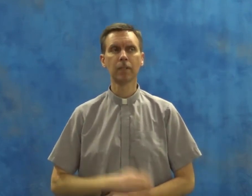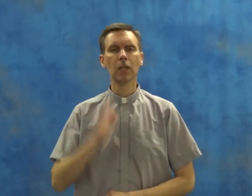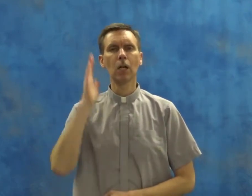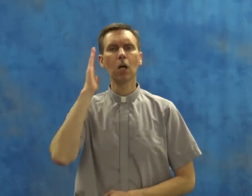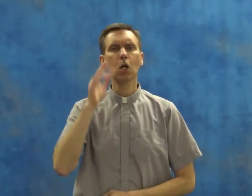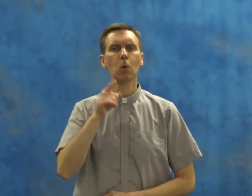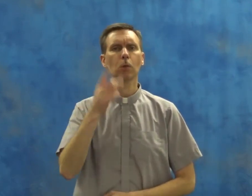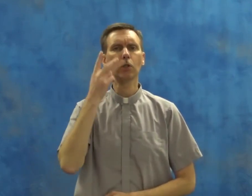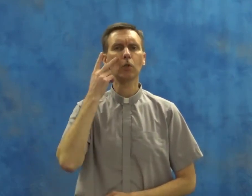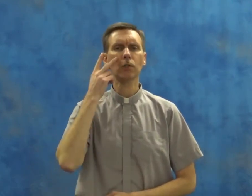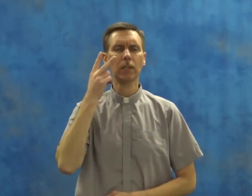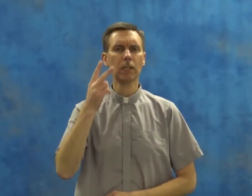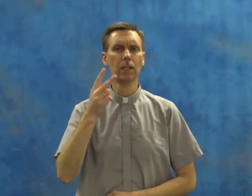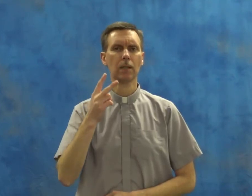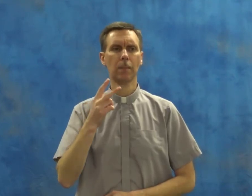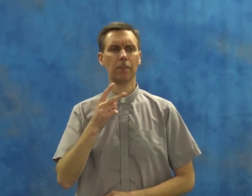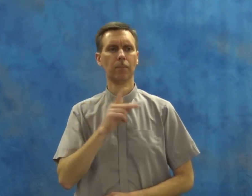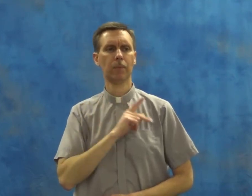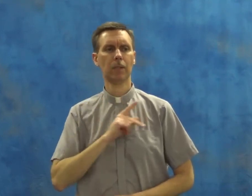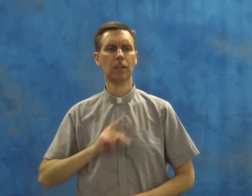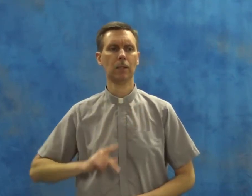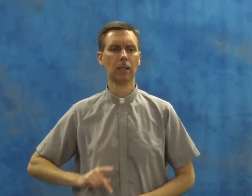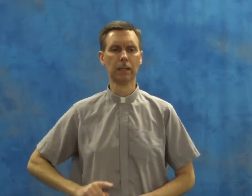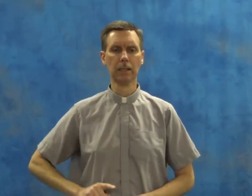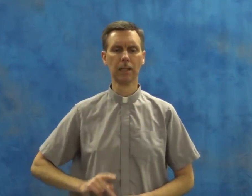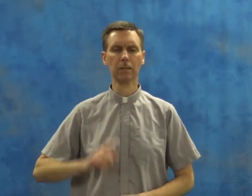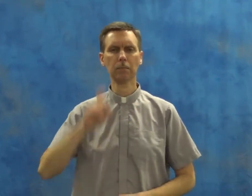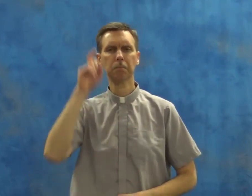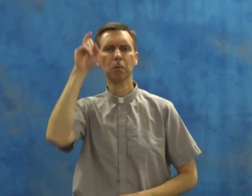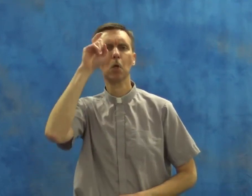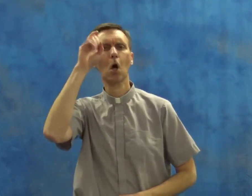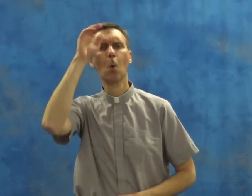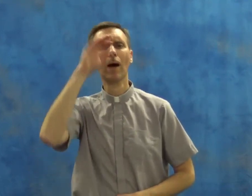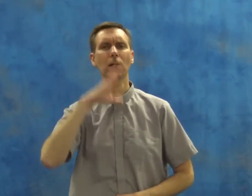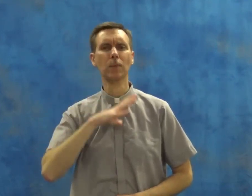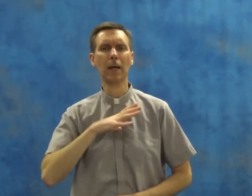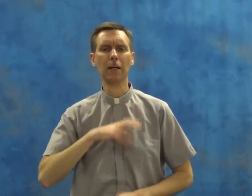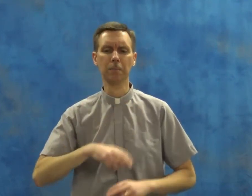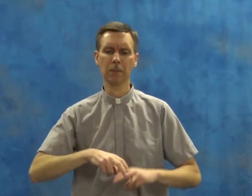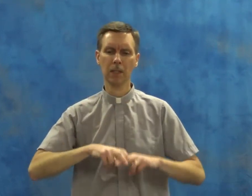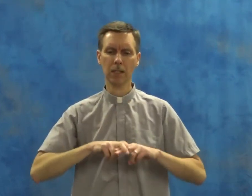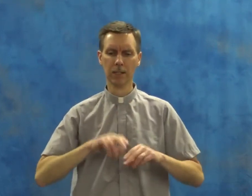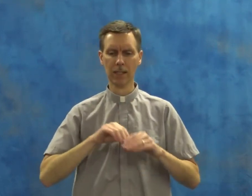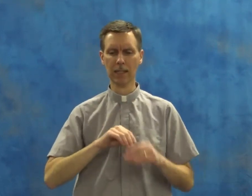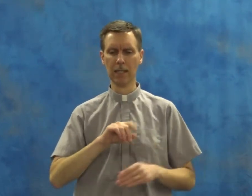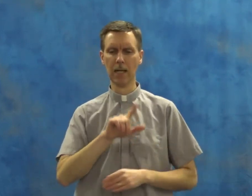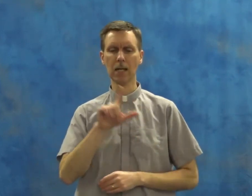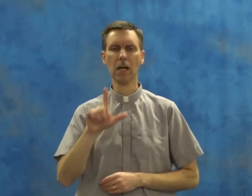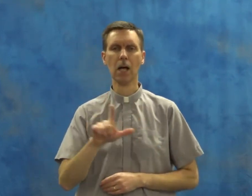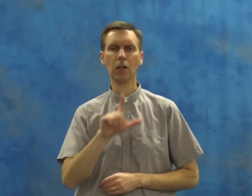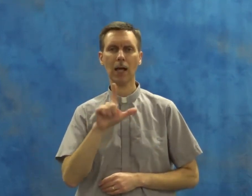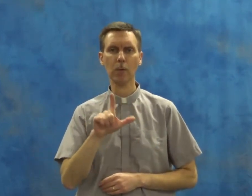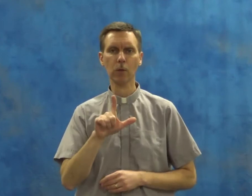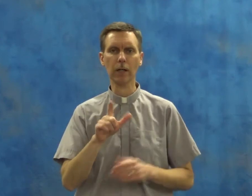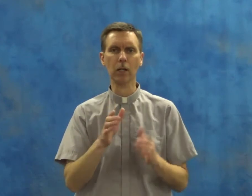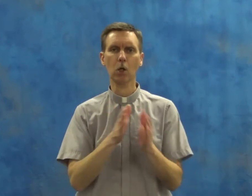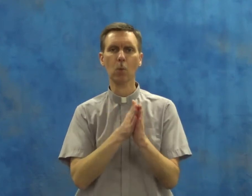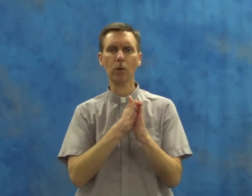Will you see a king, a wise man, sitting in a library with